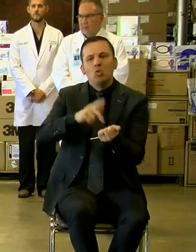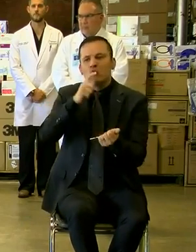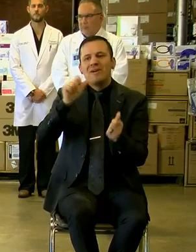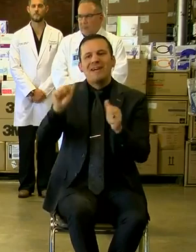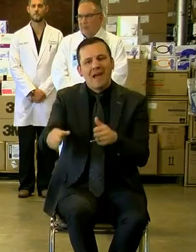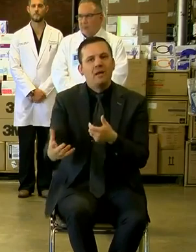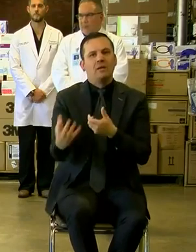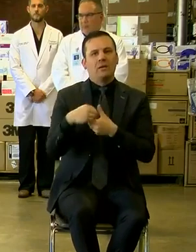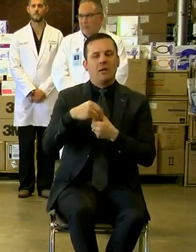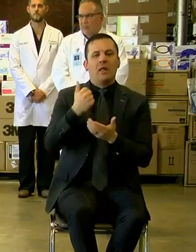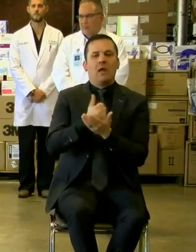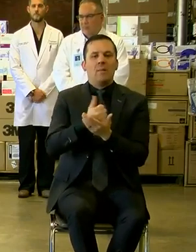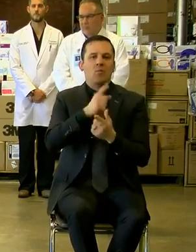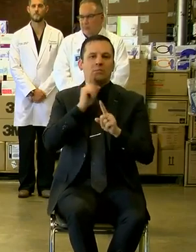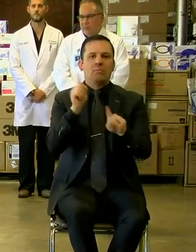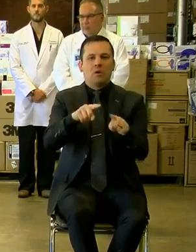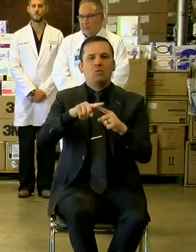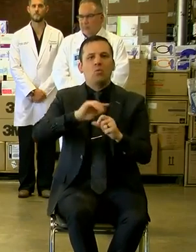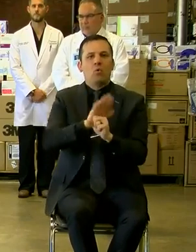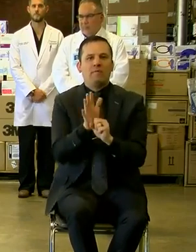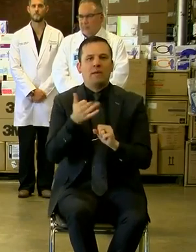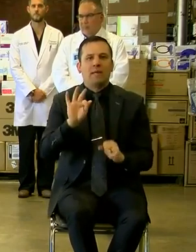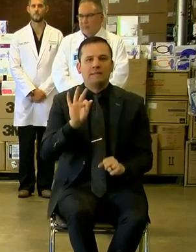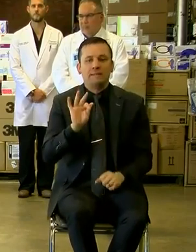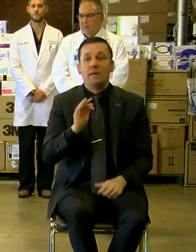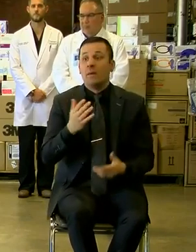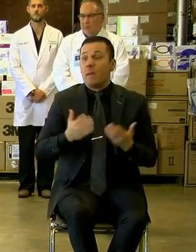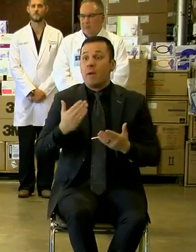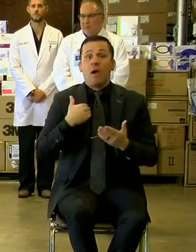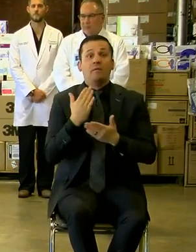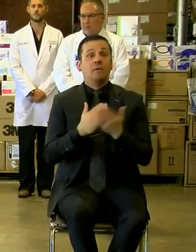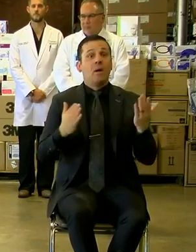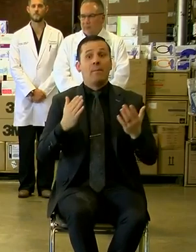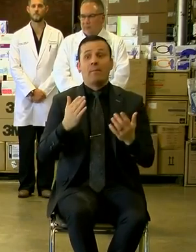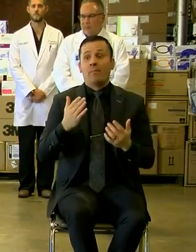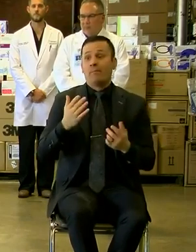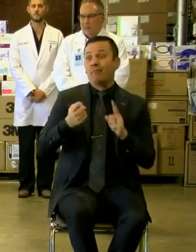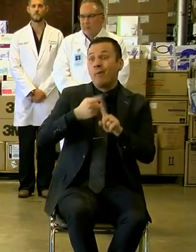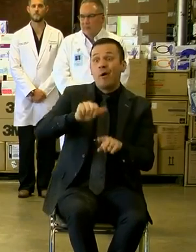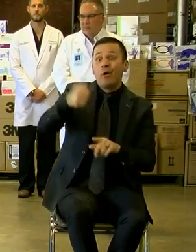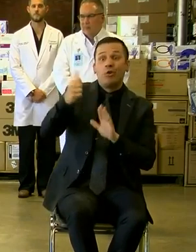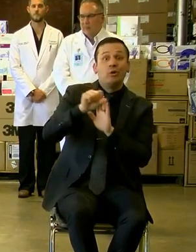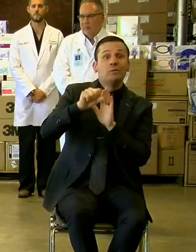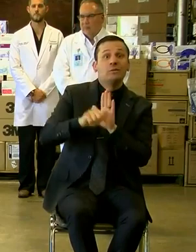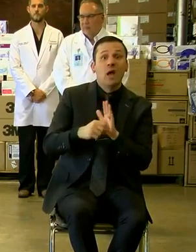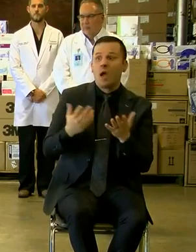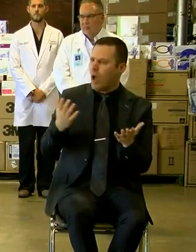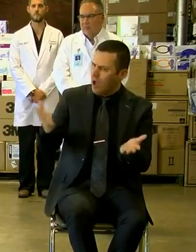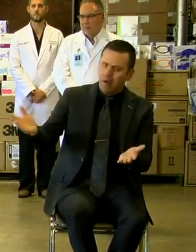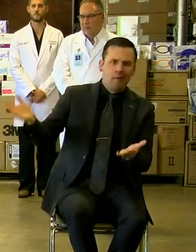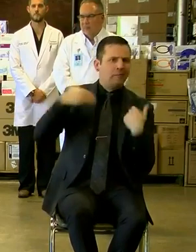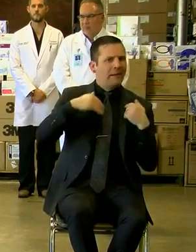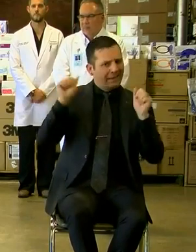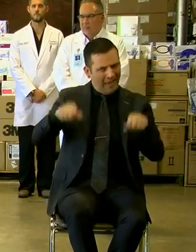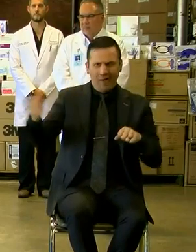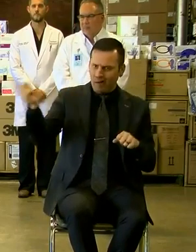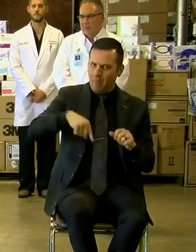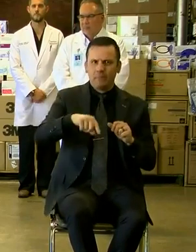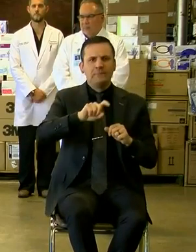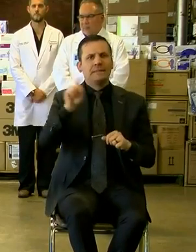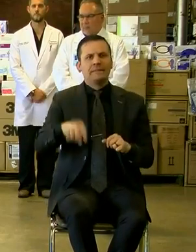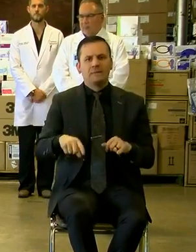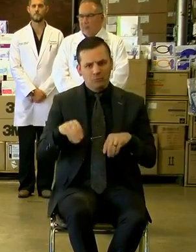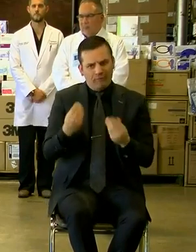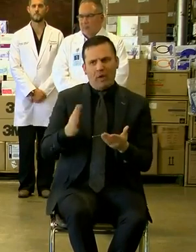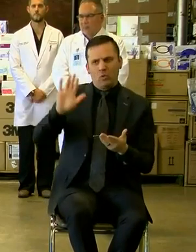helping out and responding to COVID-19. There may be some who are from another state. You can come into the state of Texas and